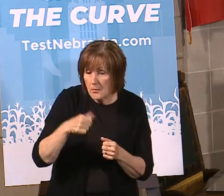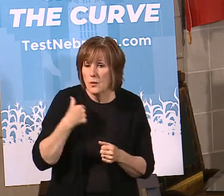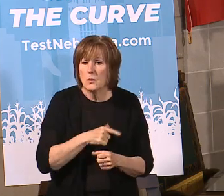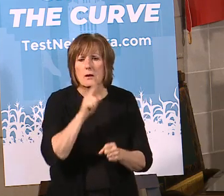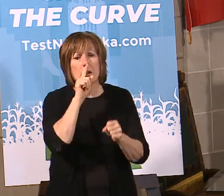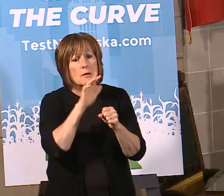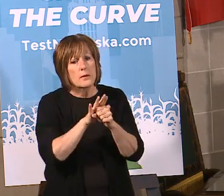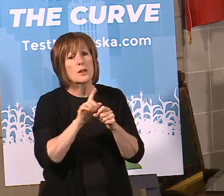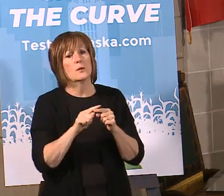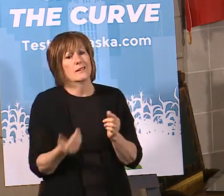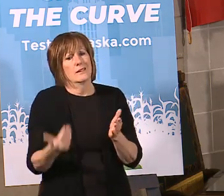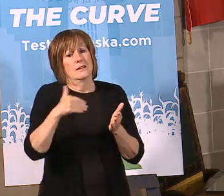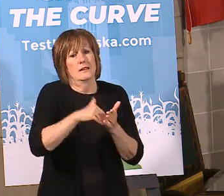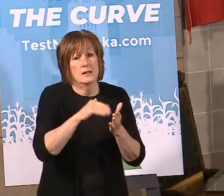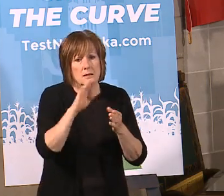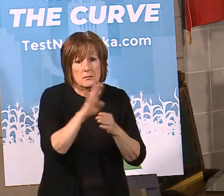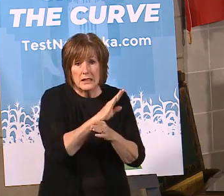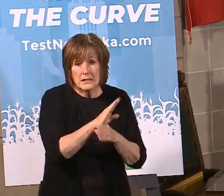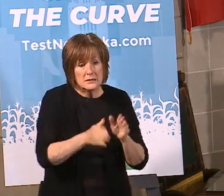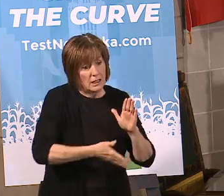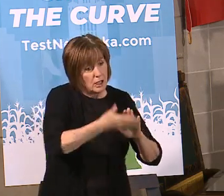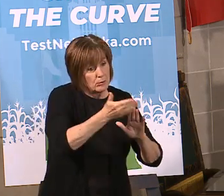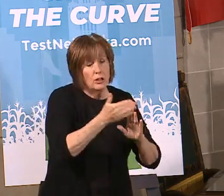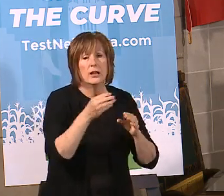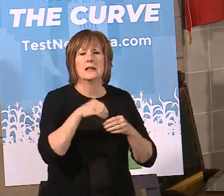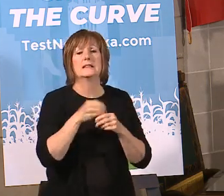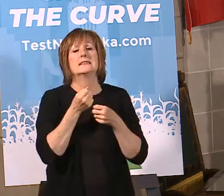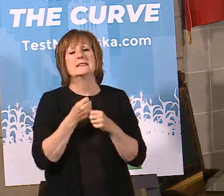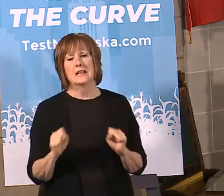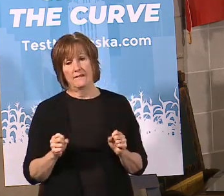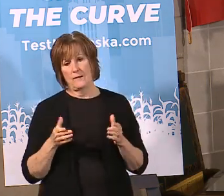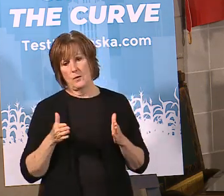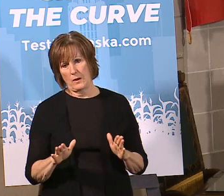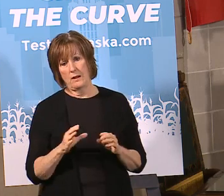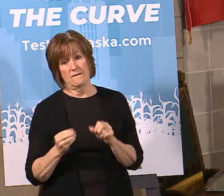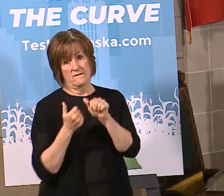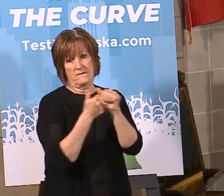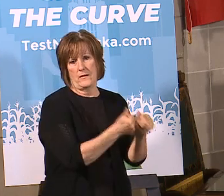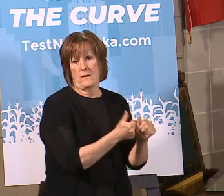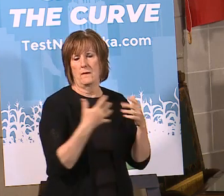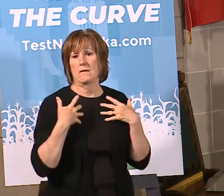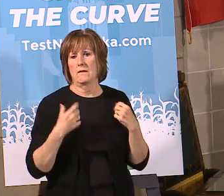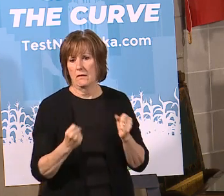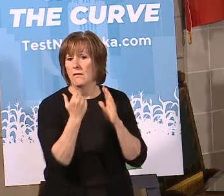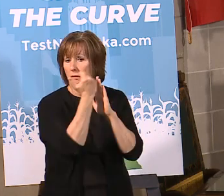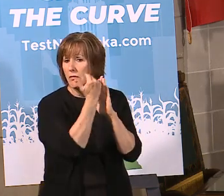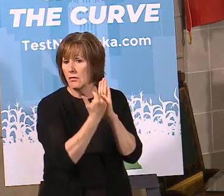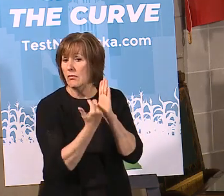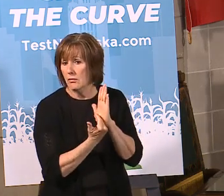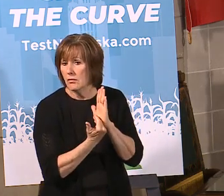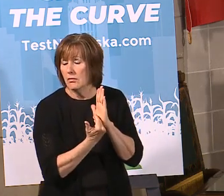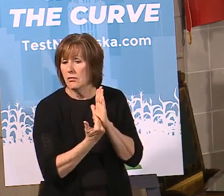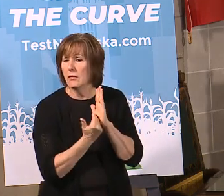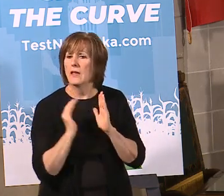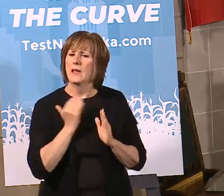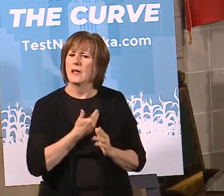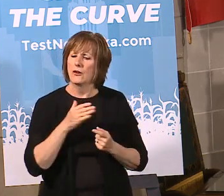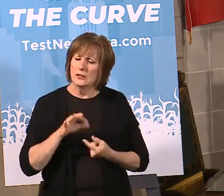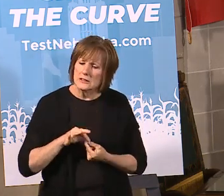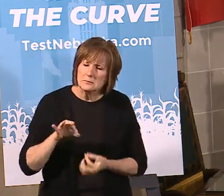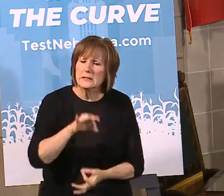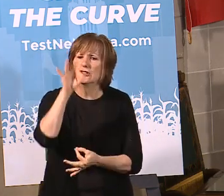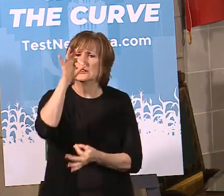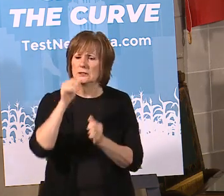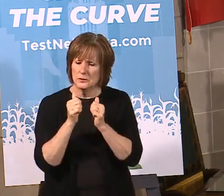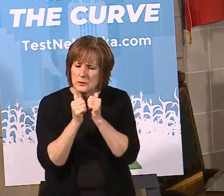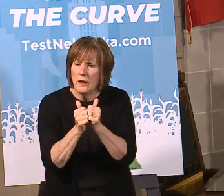resuming business operations safely and in keeping with health guidelines. The spirit of togetherness and willingness to